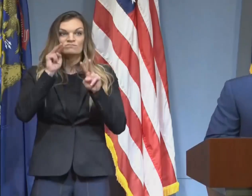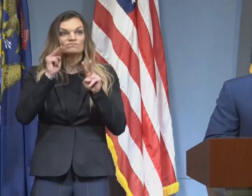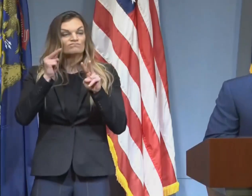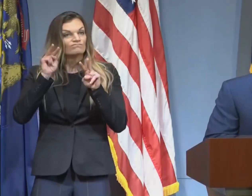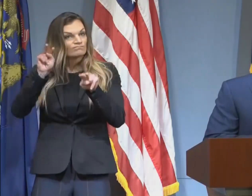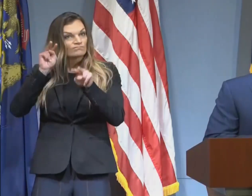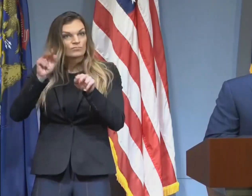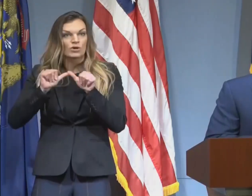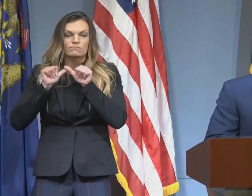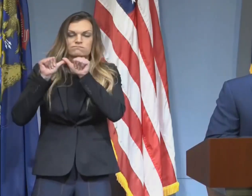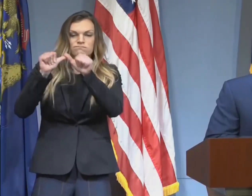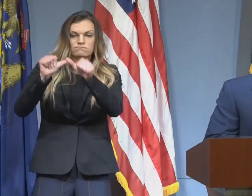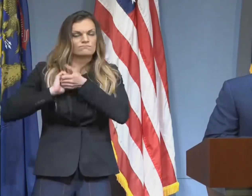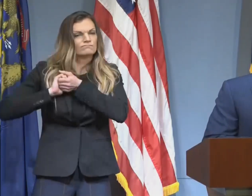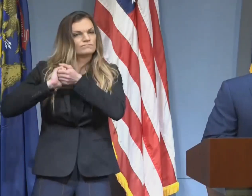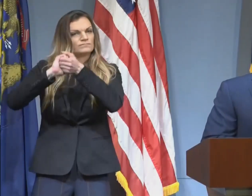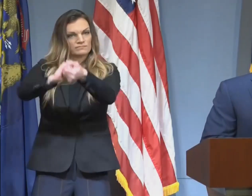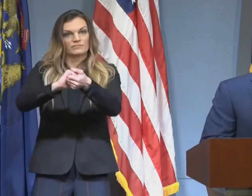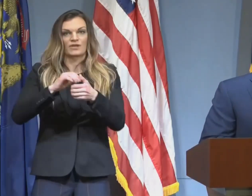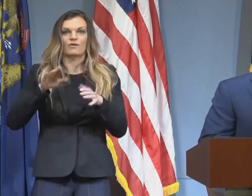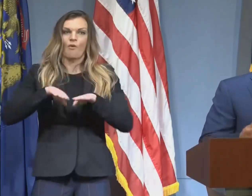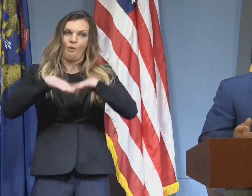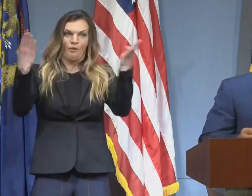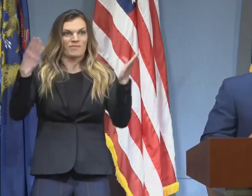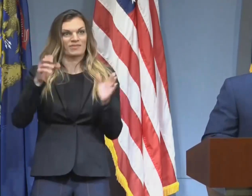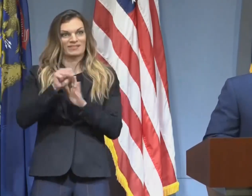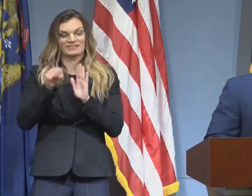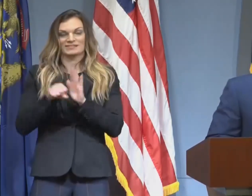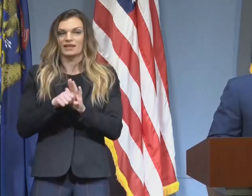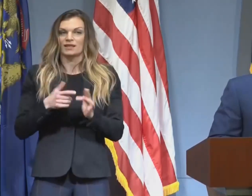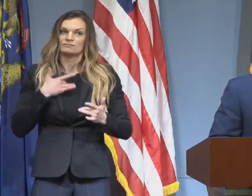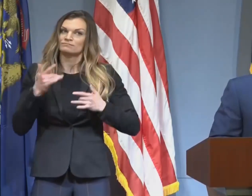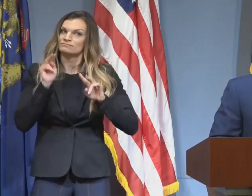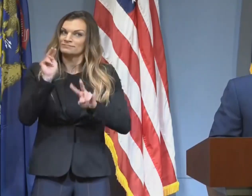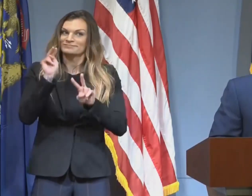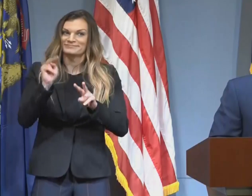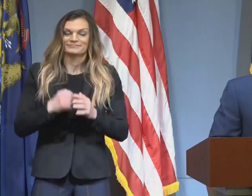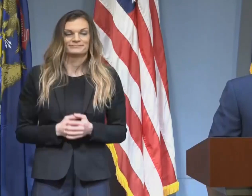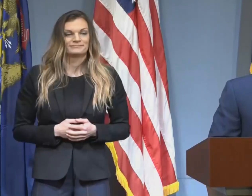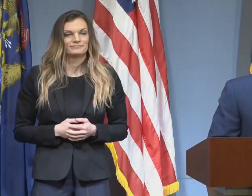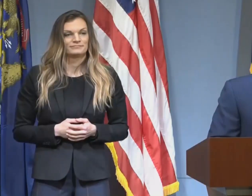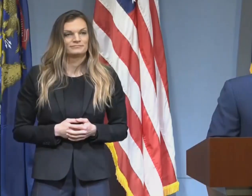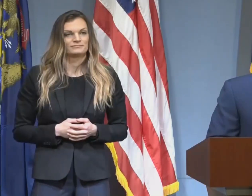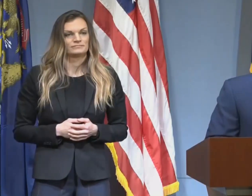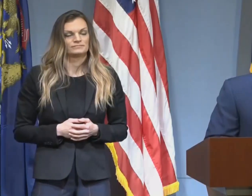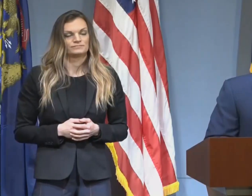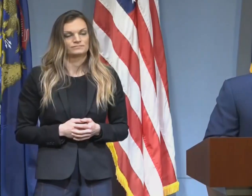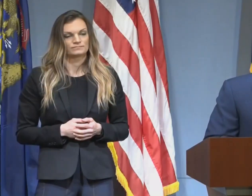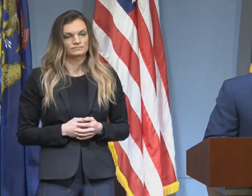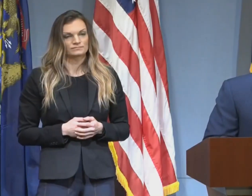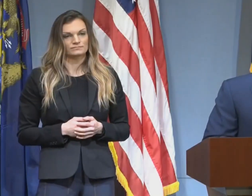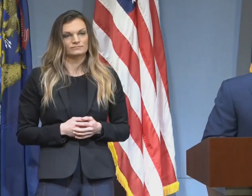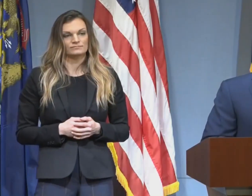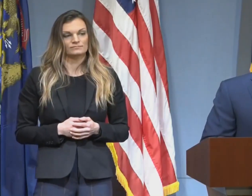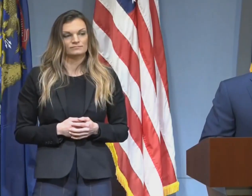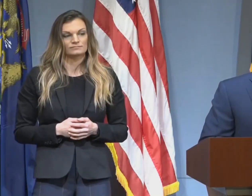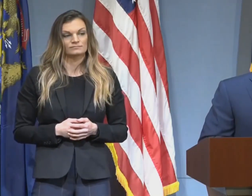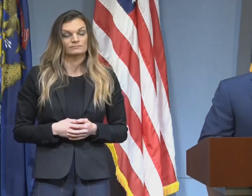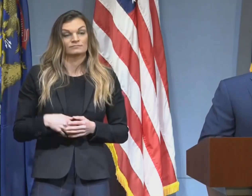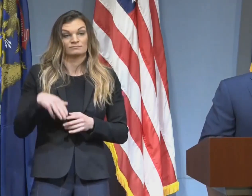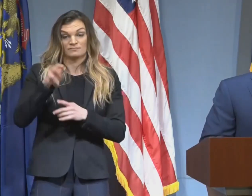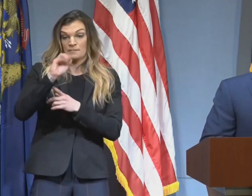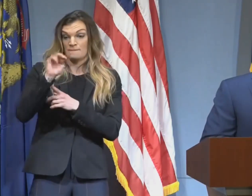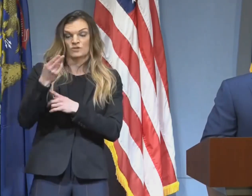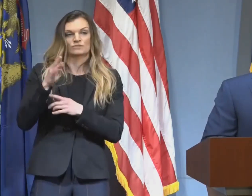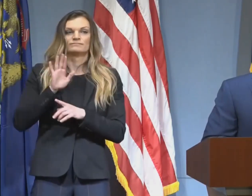to work toward a safe reopening of our state. The transportation and automotive industry have been closely tied to Michigan's